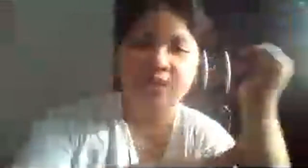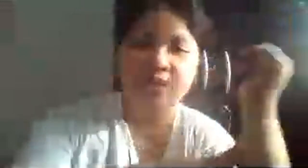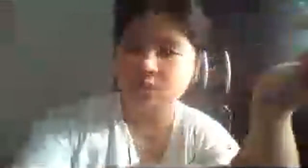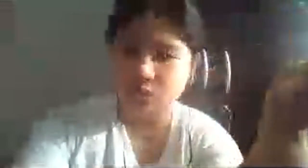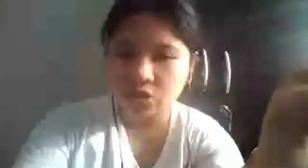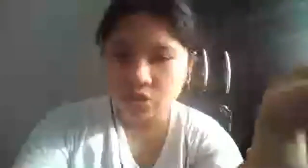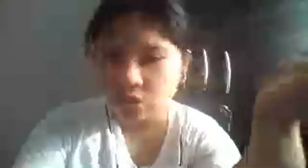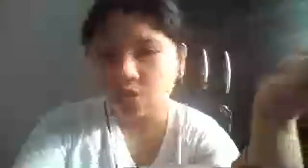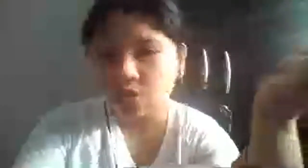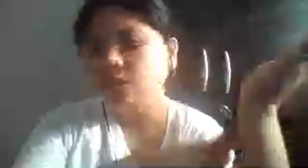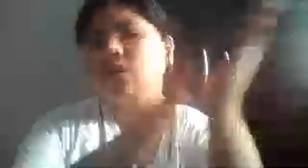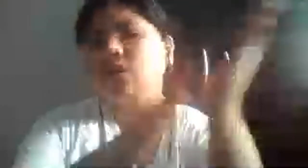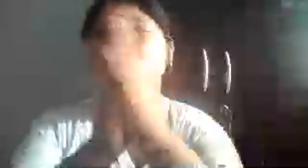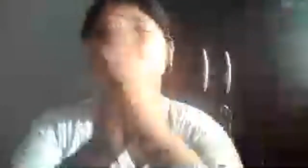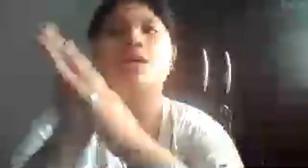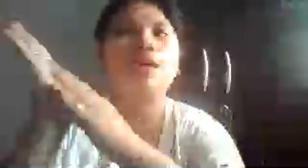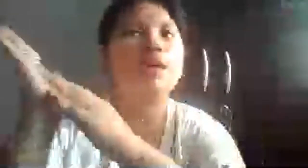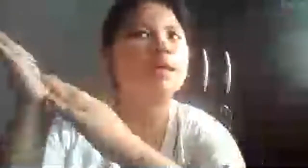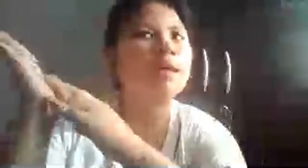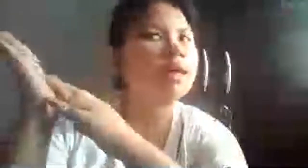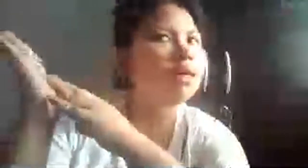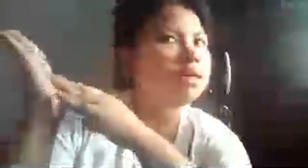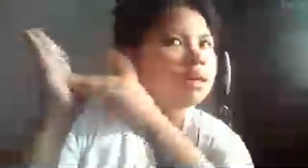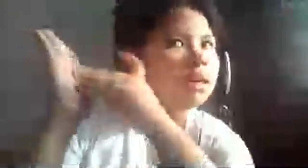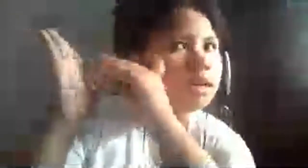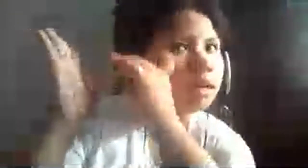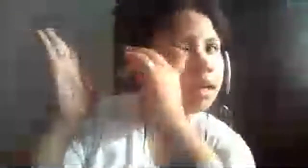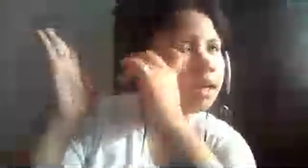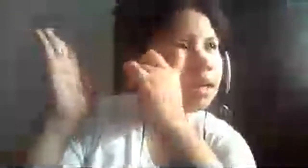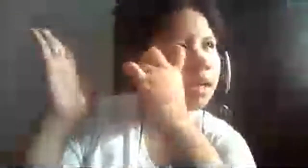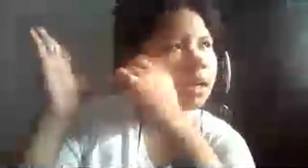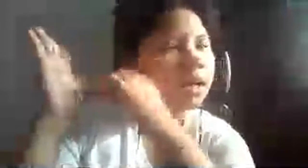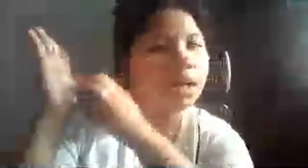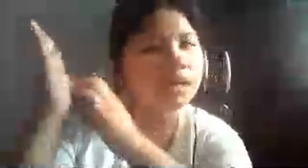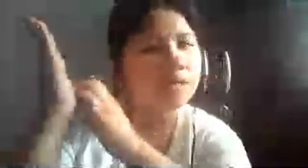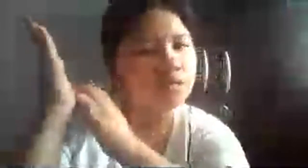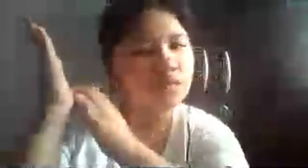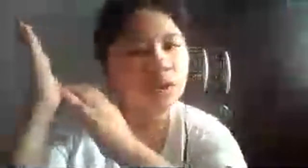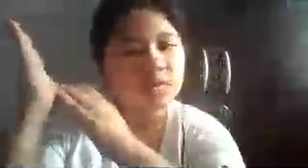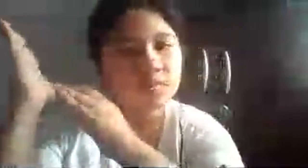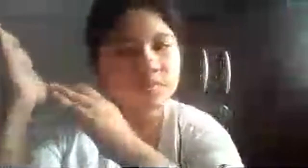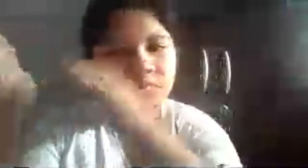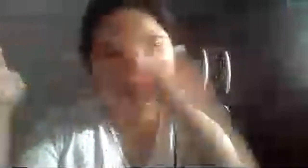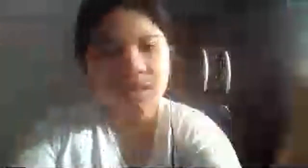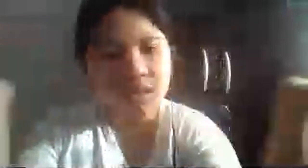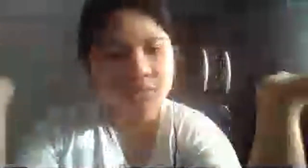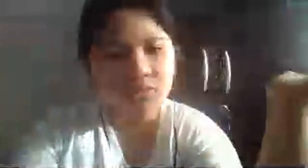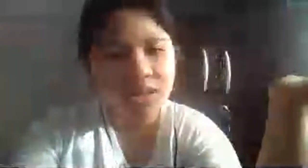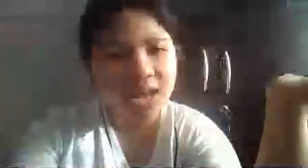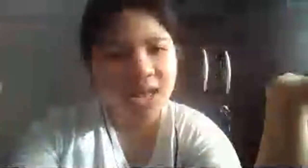19 years old And I'm from Laguna,